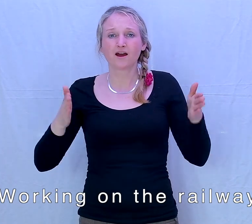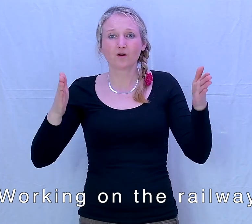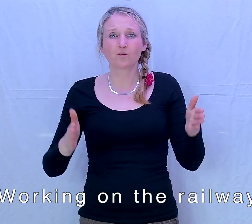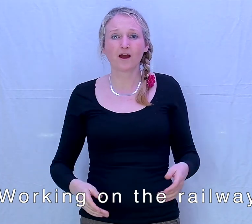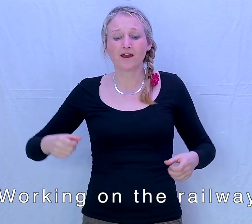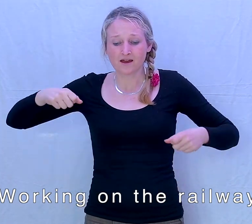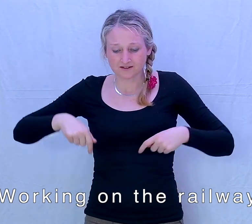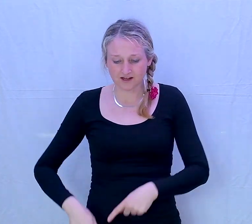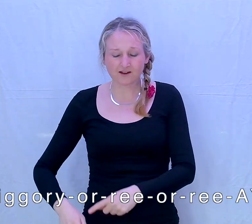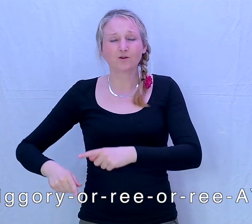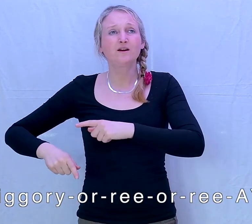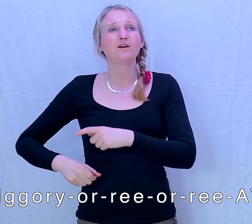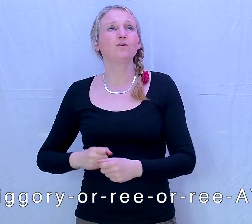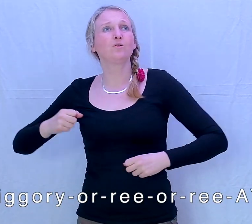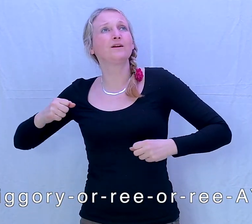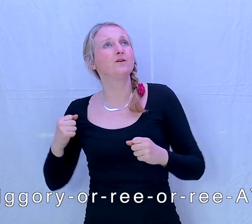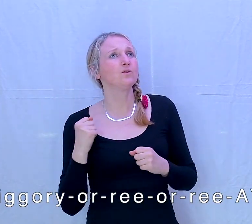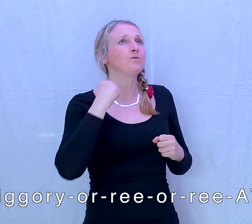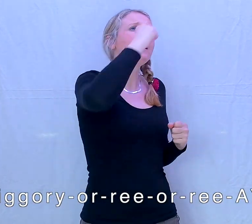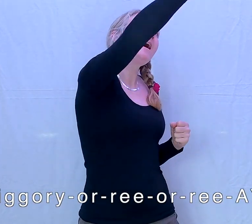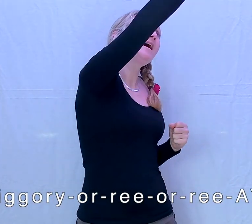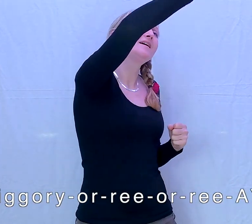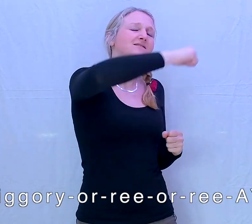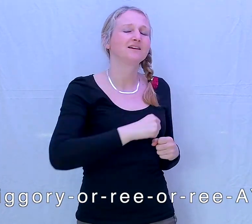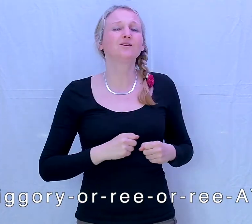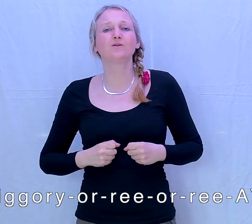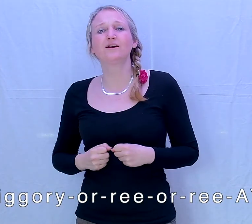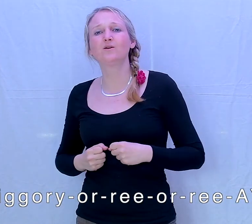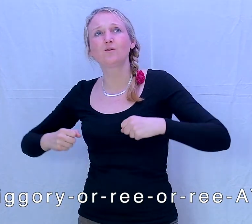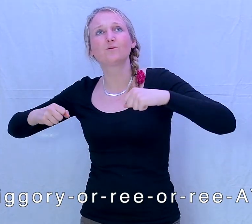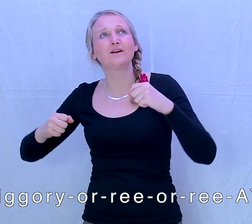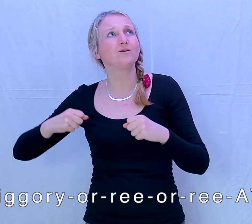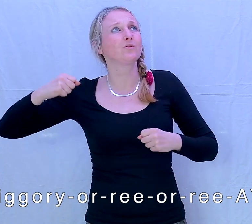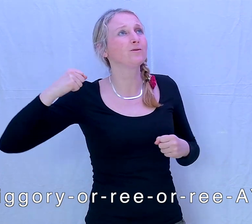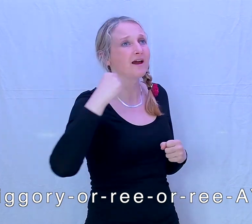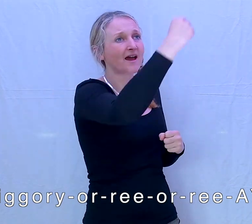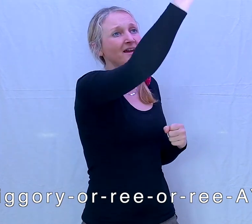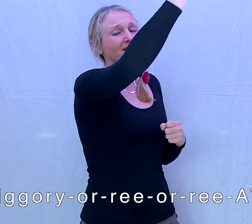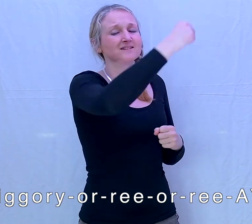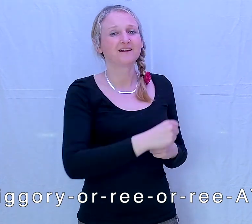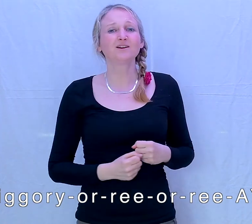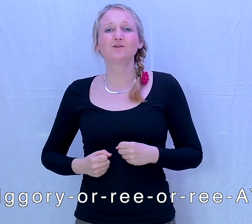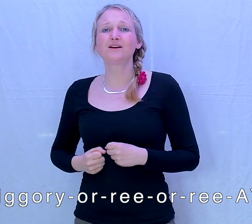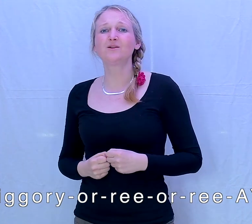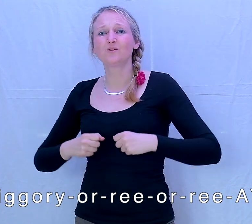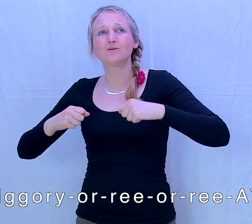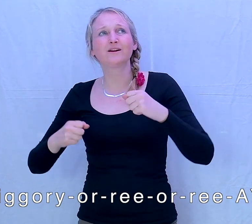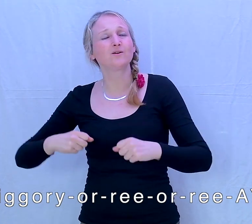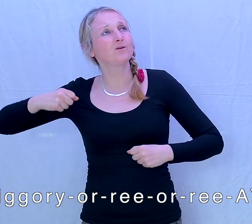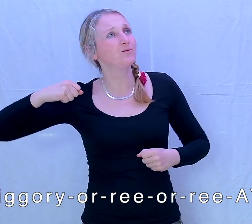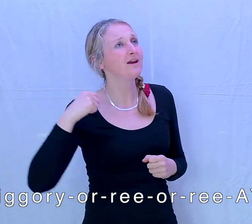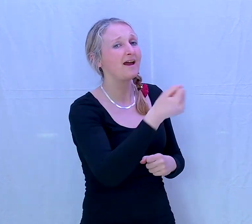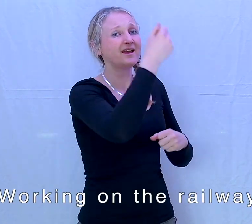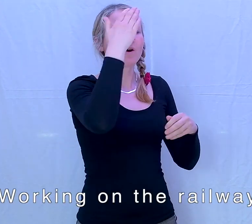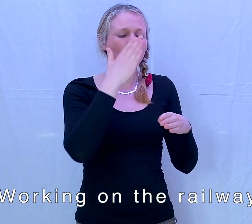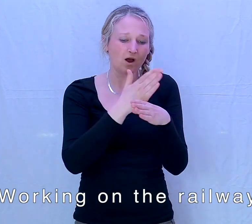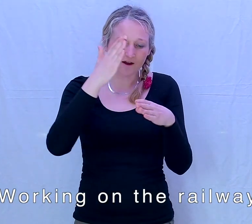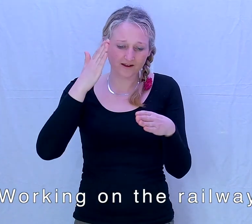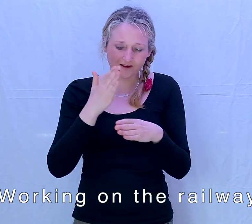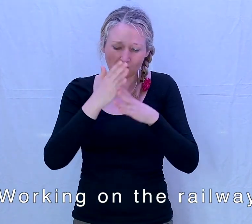railway Tiggery-orey-orey-orey-ay Tiggery-orey-orey-orey-ay Tiggery-orey-orey-orey-ay Working